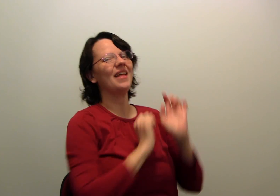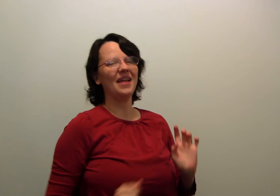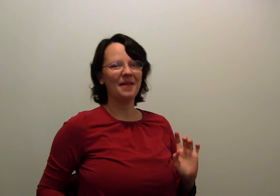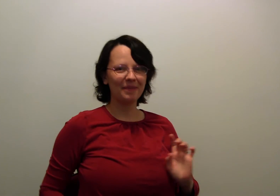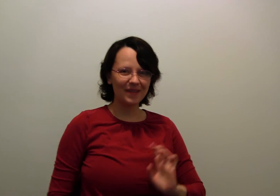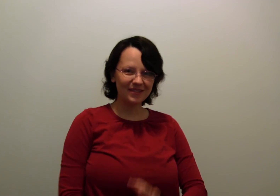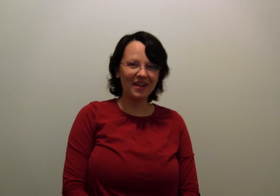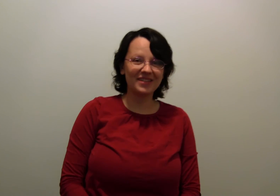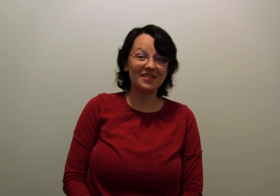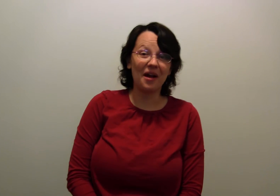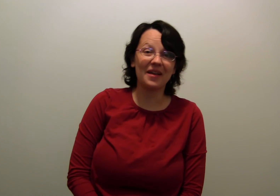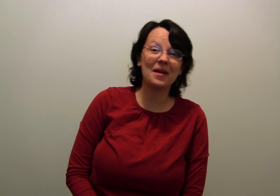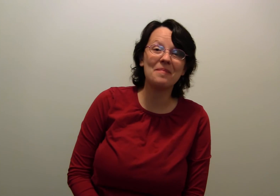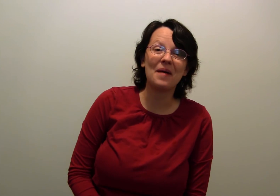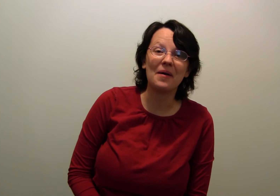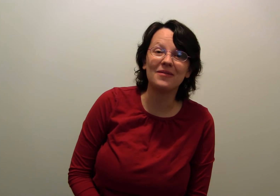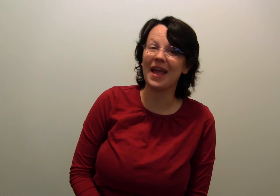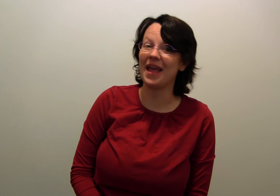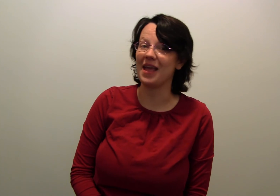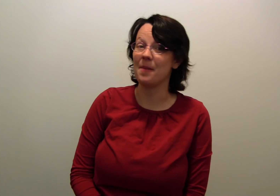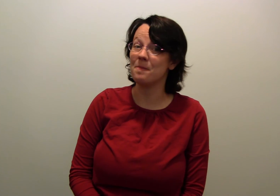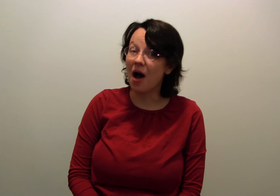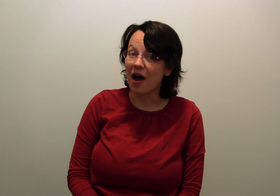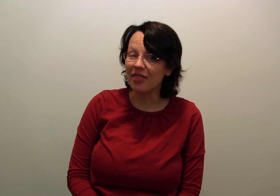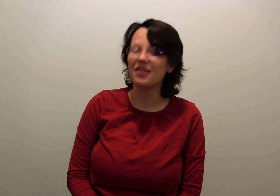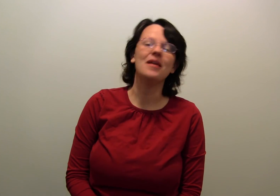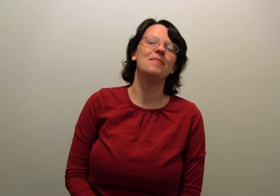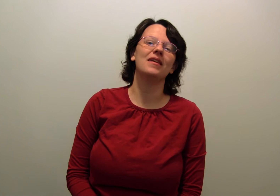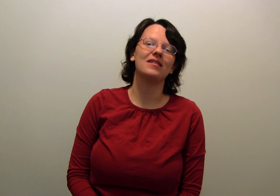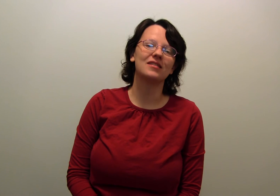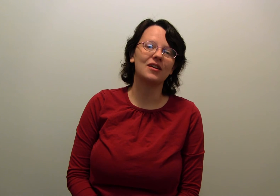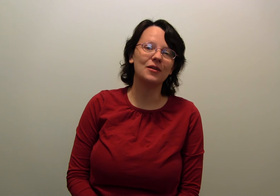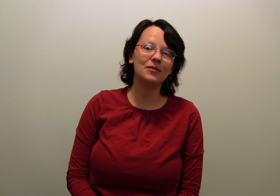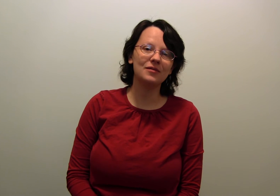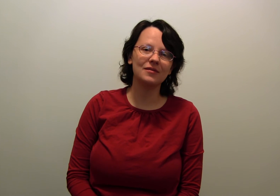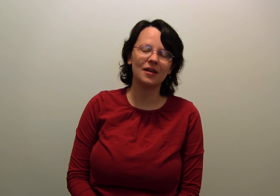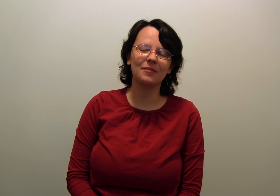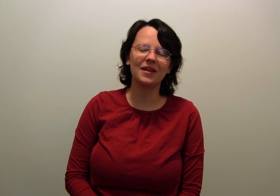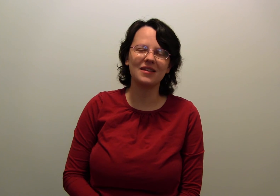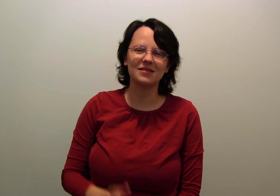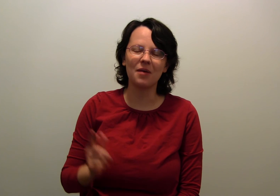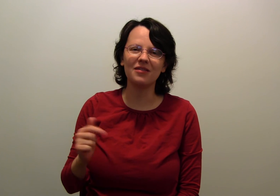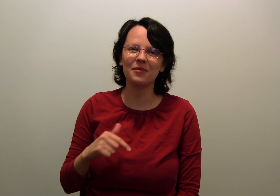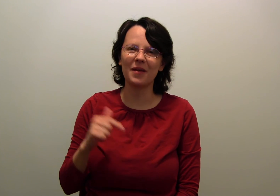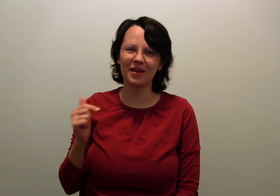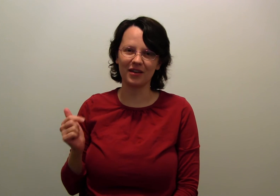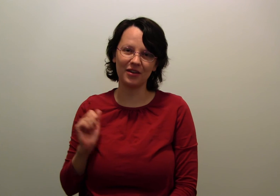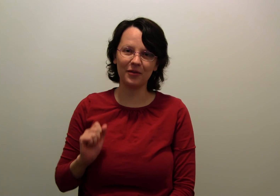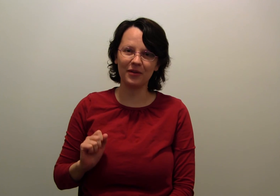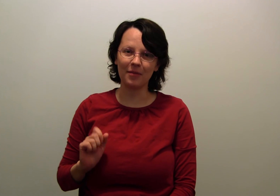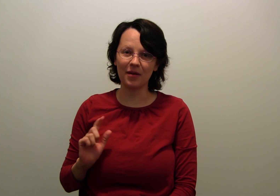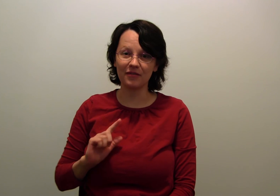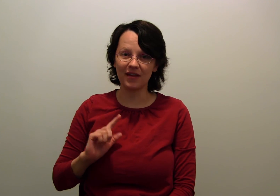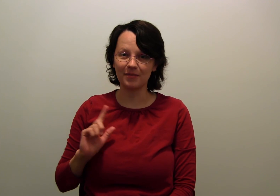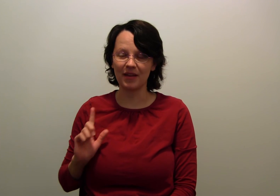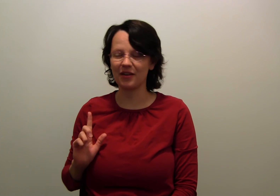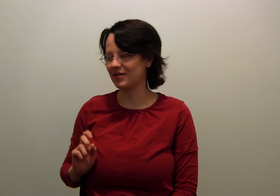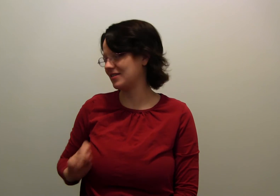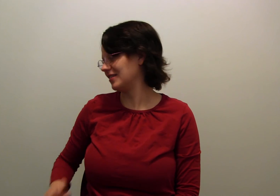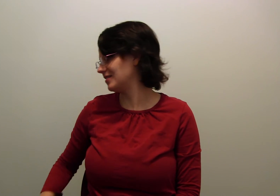This song is talking about a moth because cocoon because moths will make a cocoon and butterflies make a chrysalis.